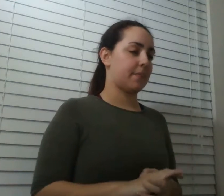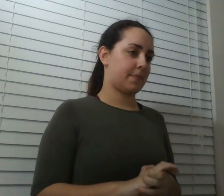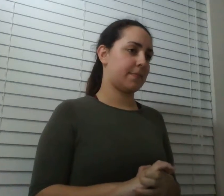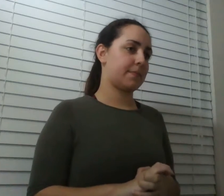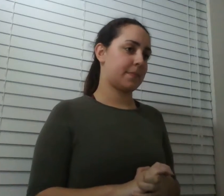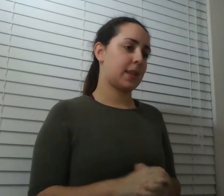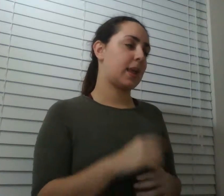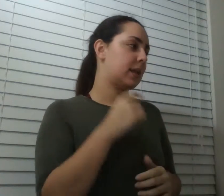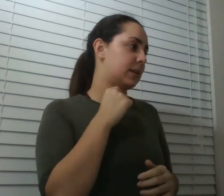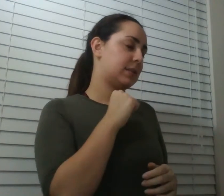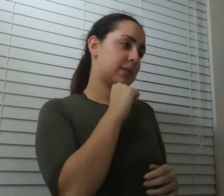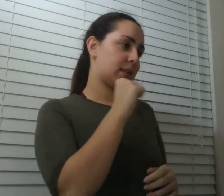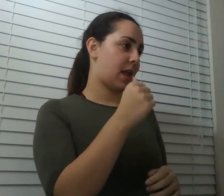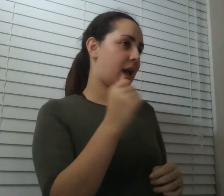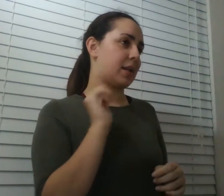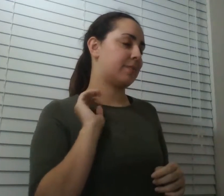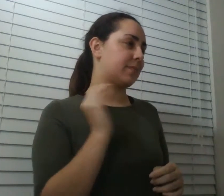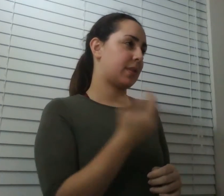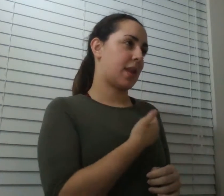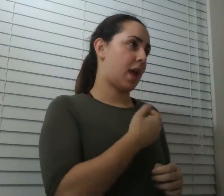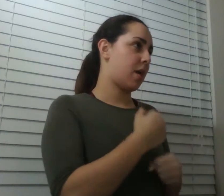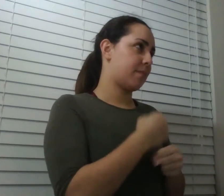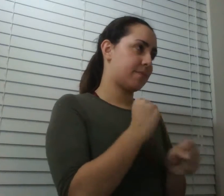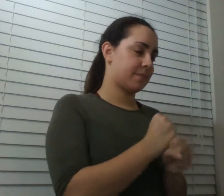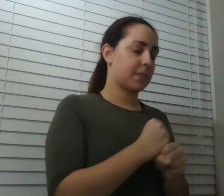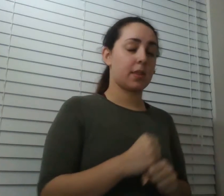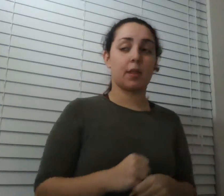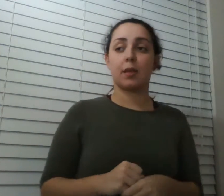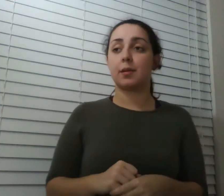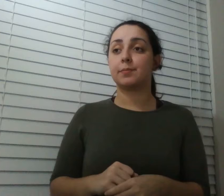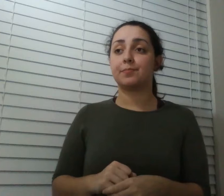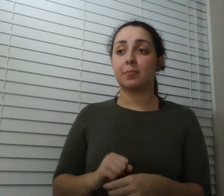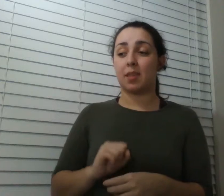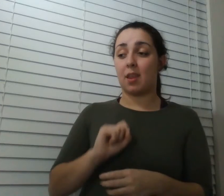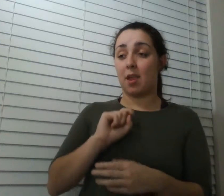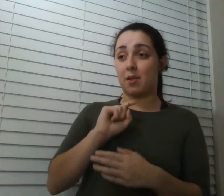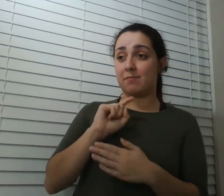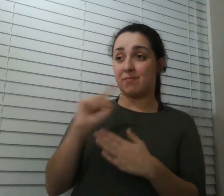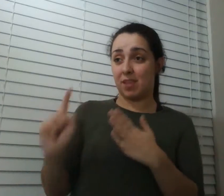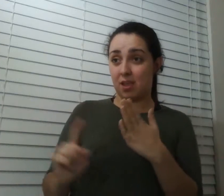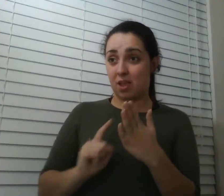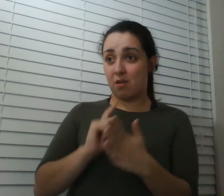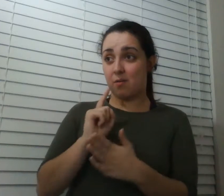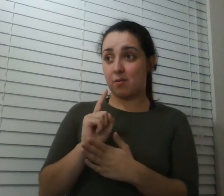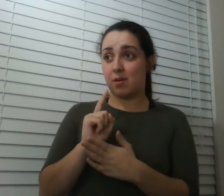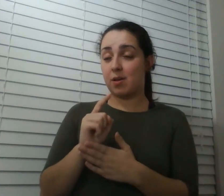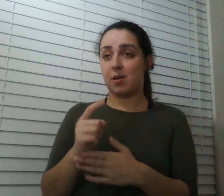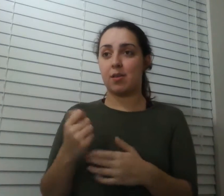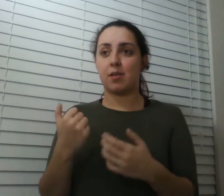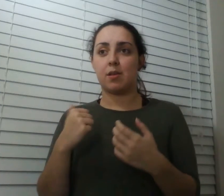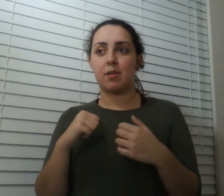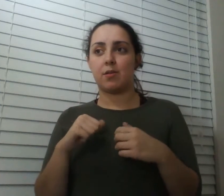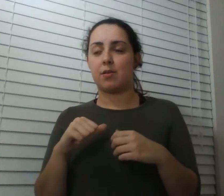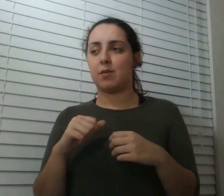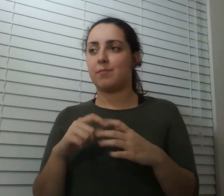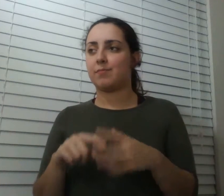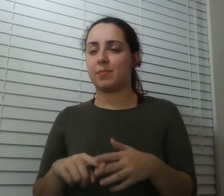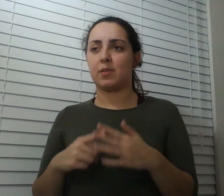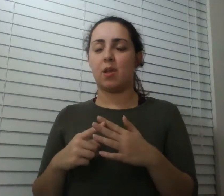our making just so you know over the course of the hour they start playing all kinds of different characters to show expands